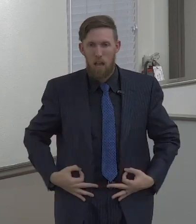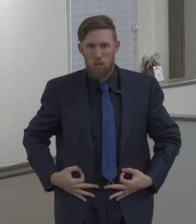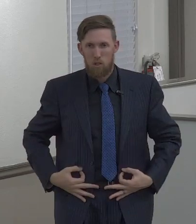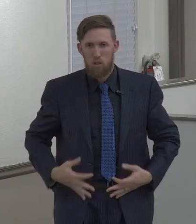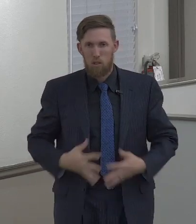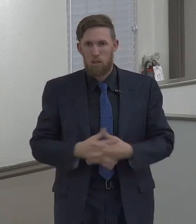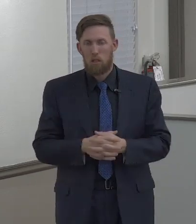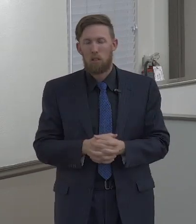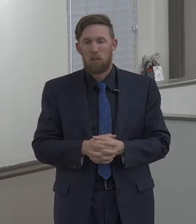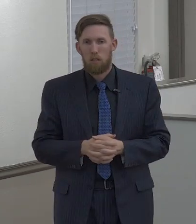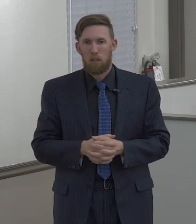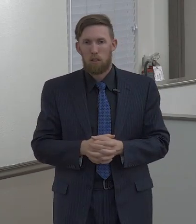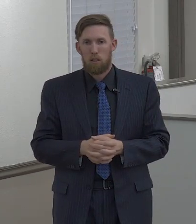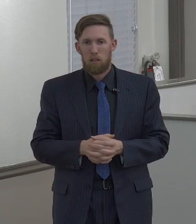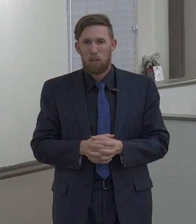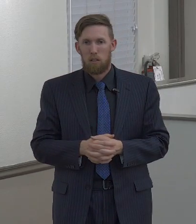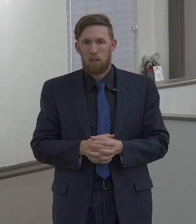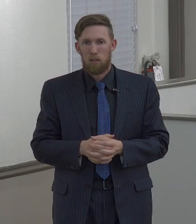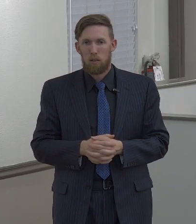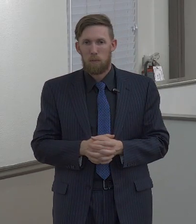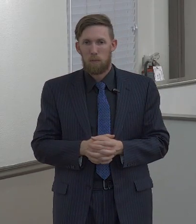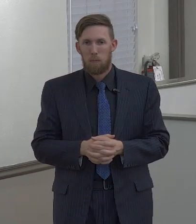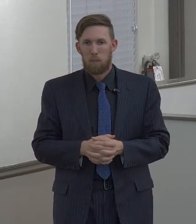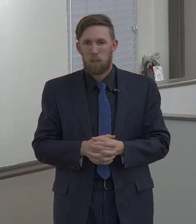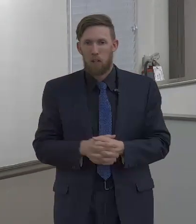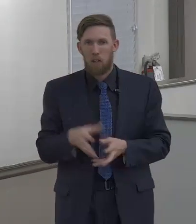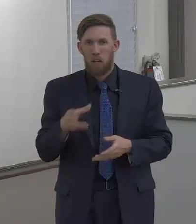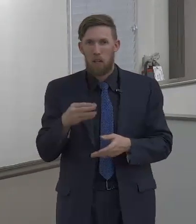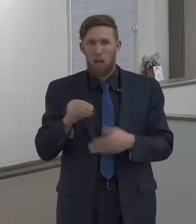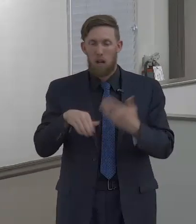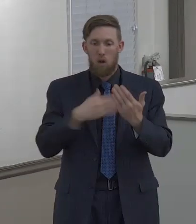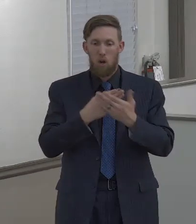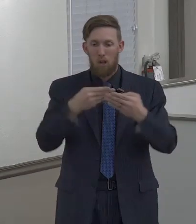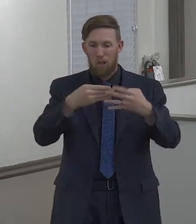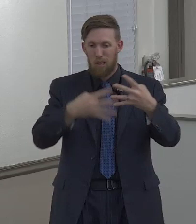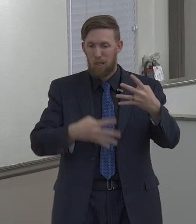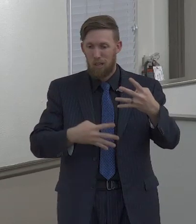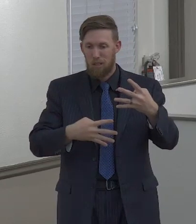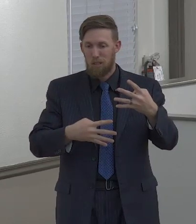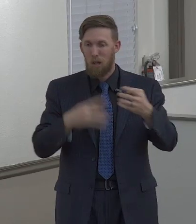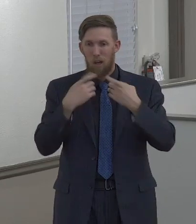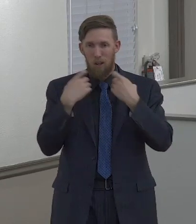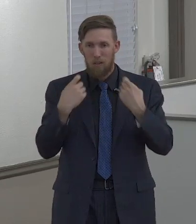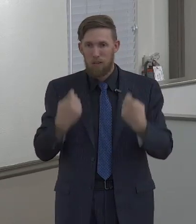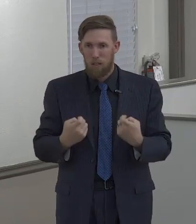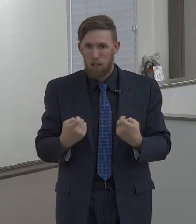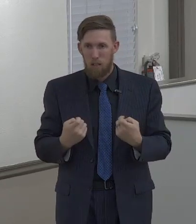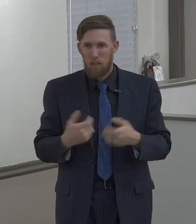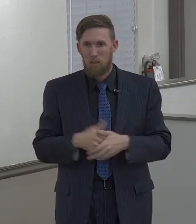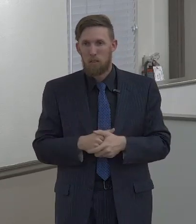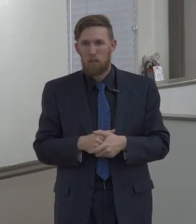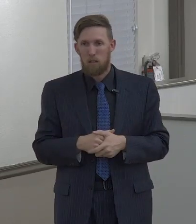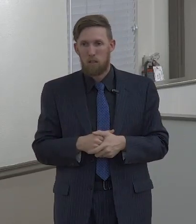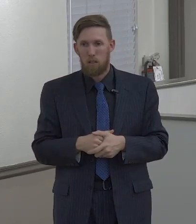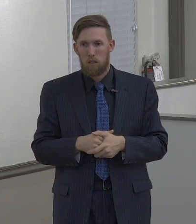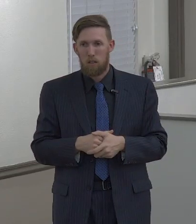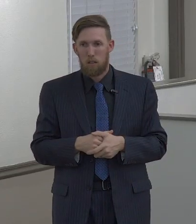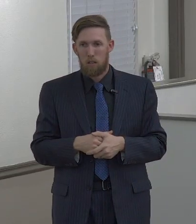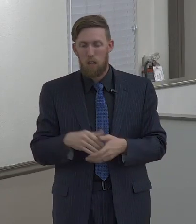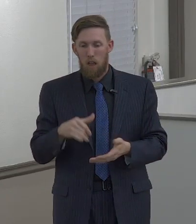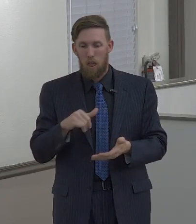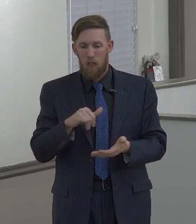the flesh. These things that the Apostle Paul listed out to the Colossae church, they are life